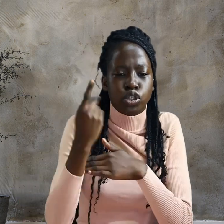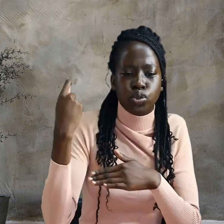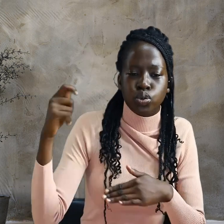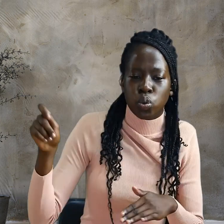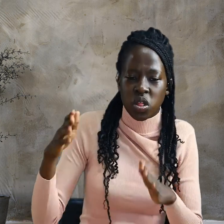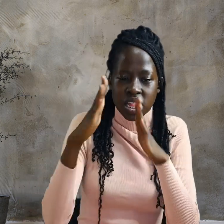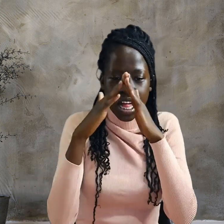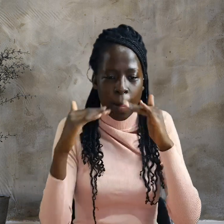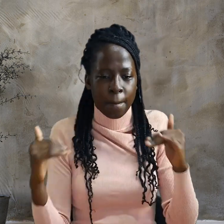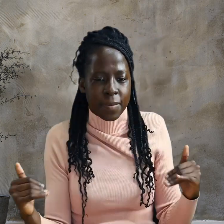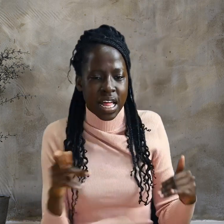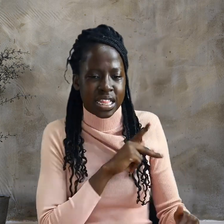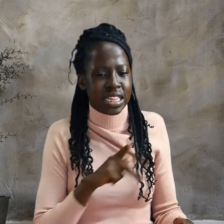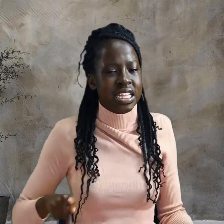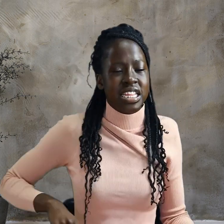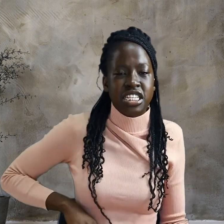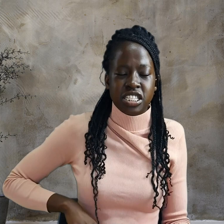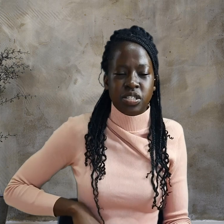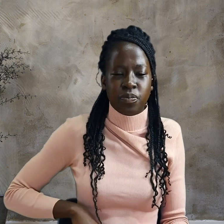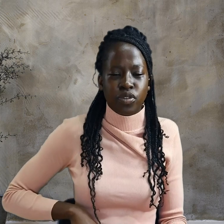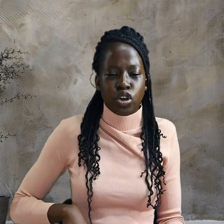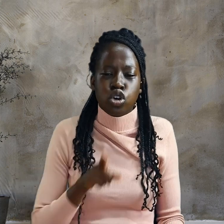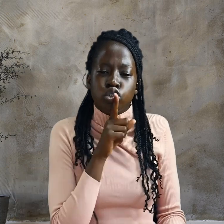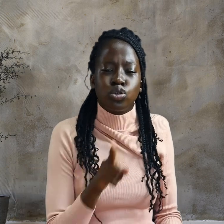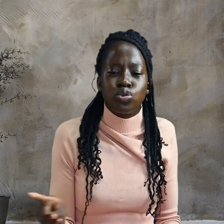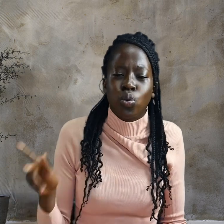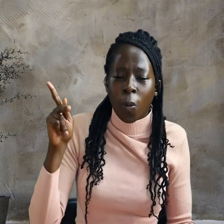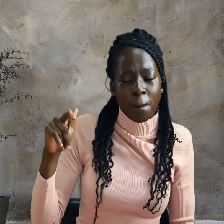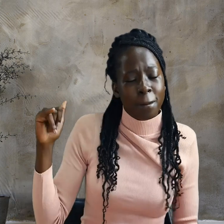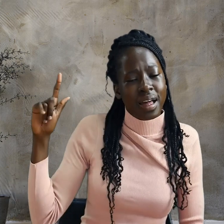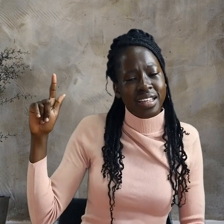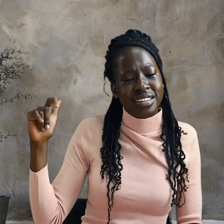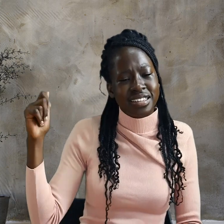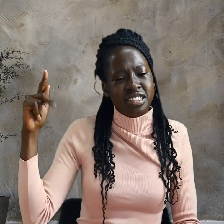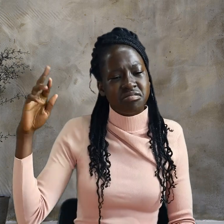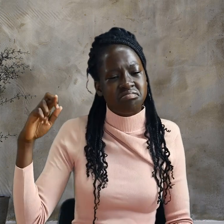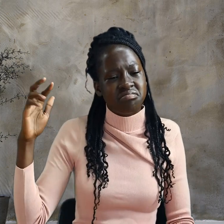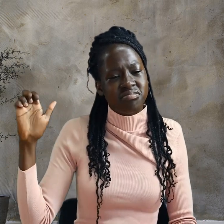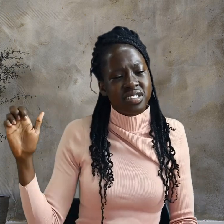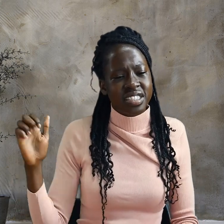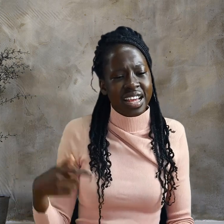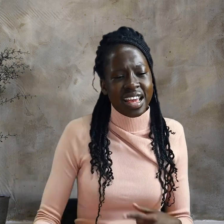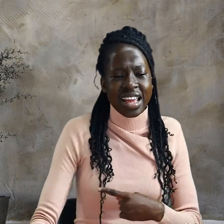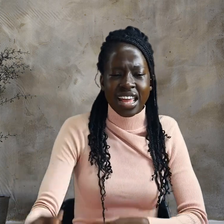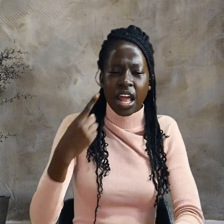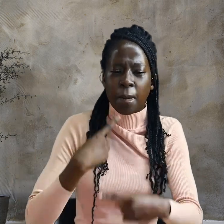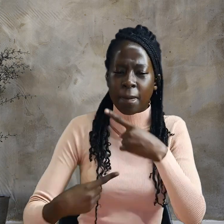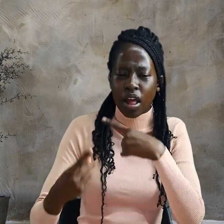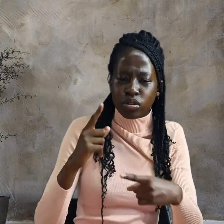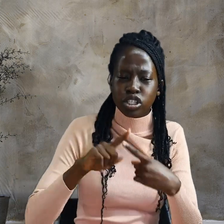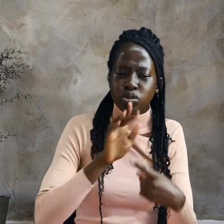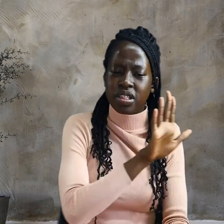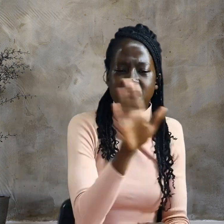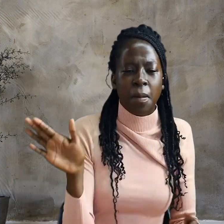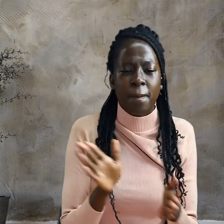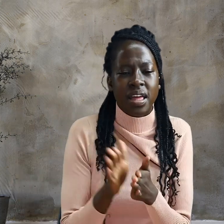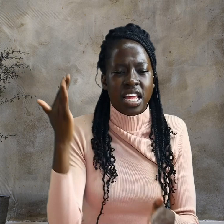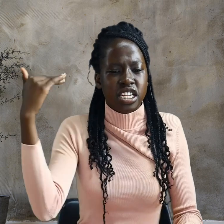So Pilate came out to them and asked, what charges are you bringing